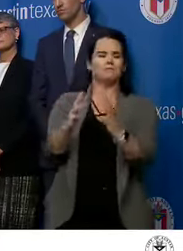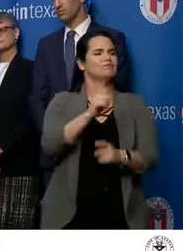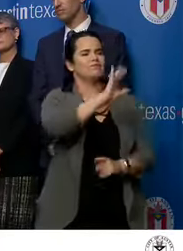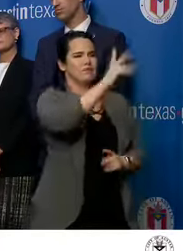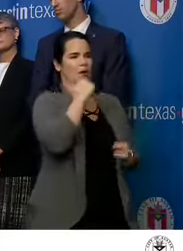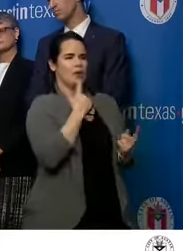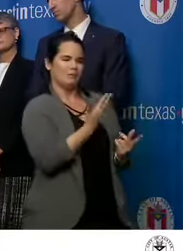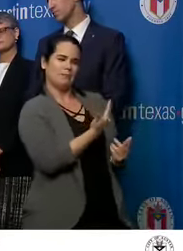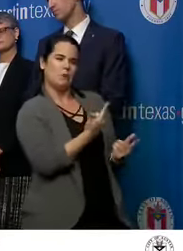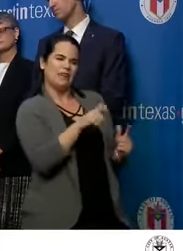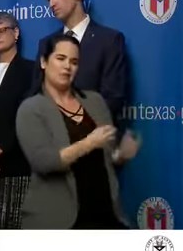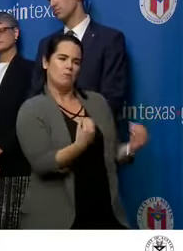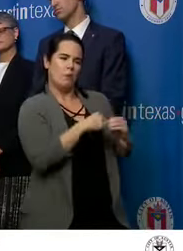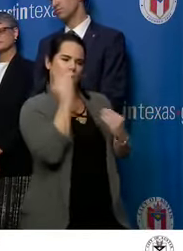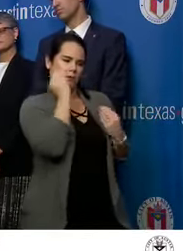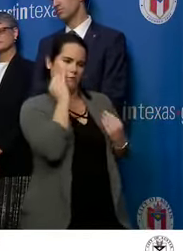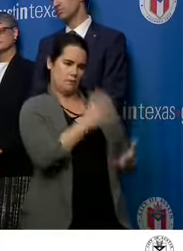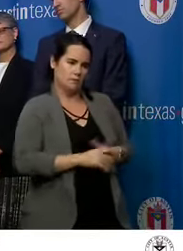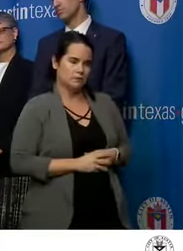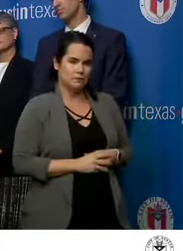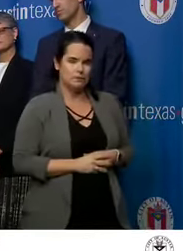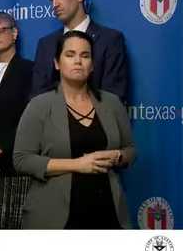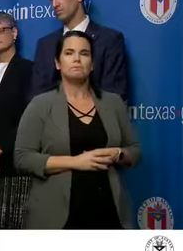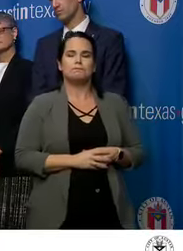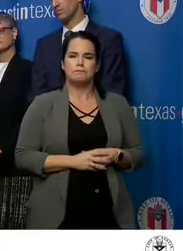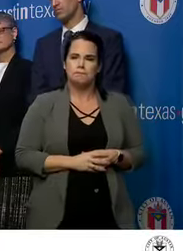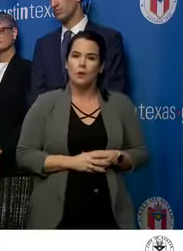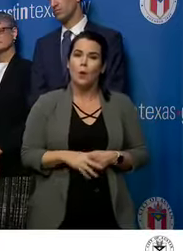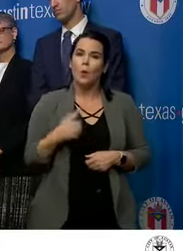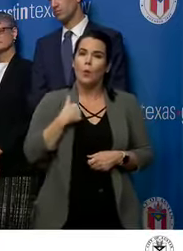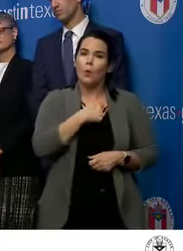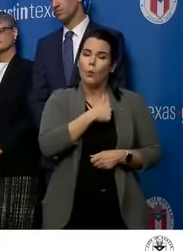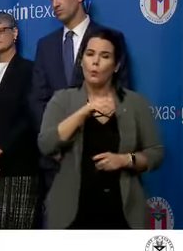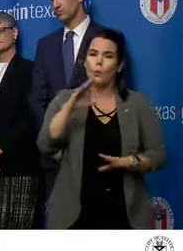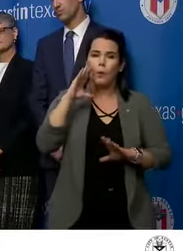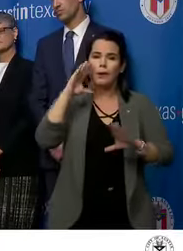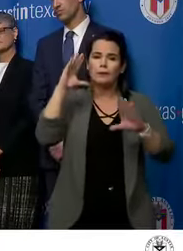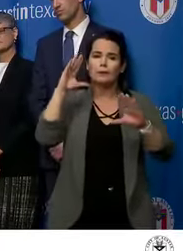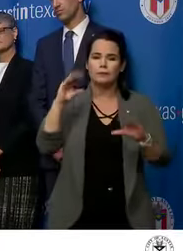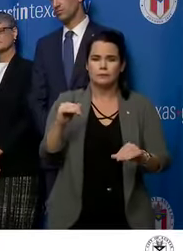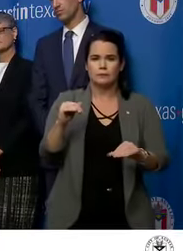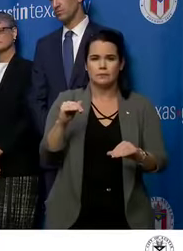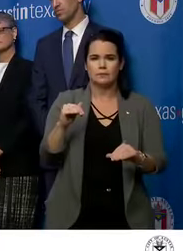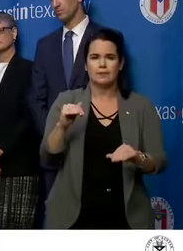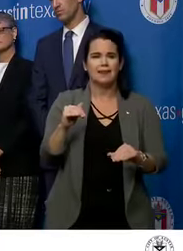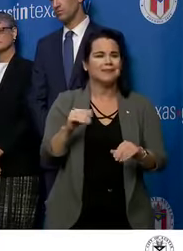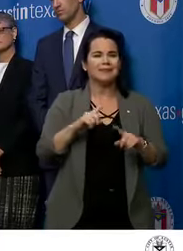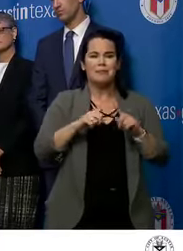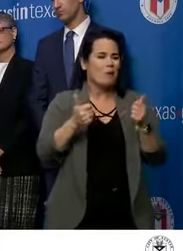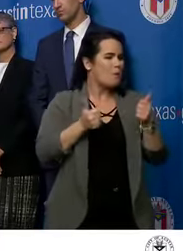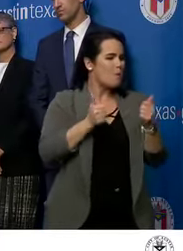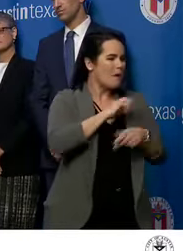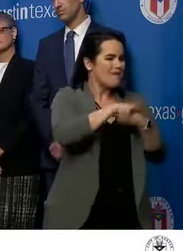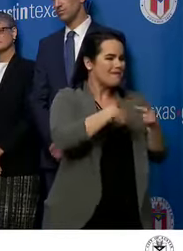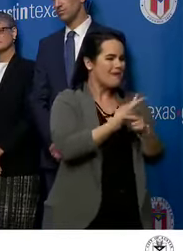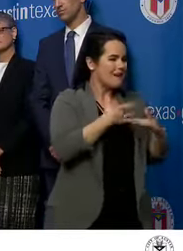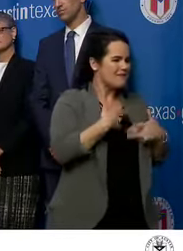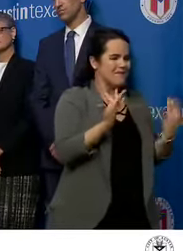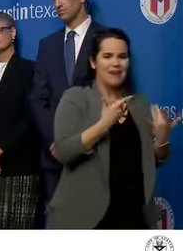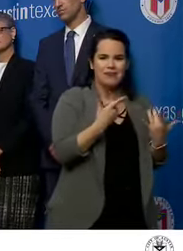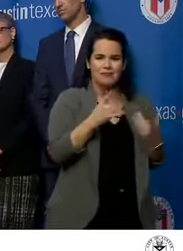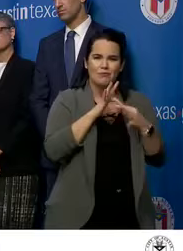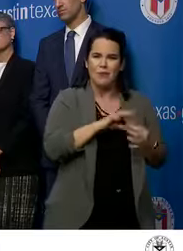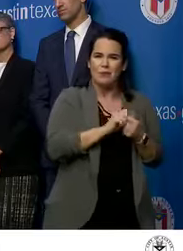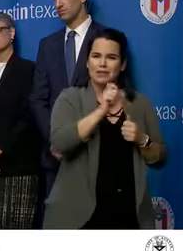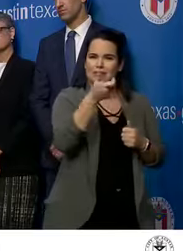additional information because, as expected, different venues, different parts of the festival are